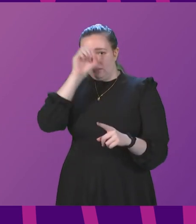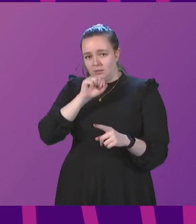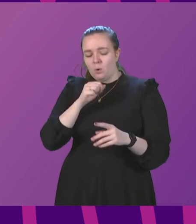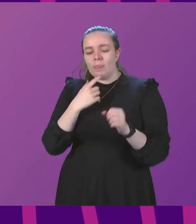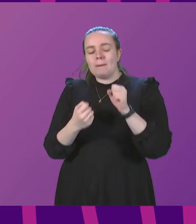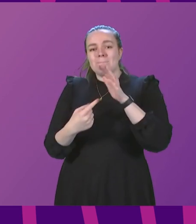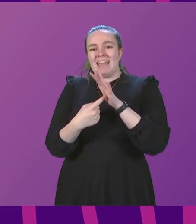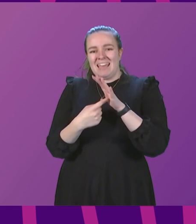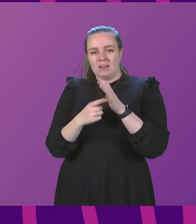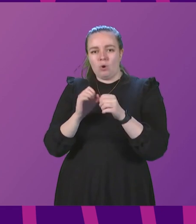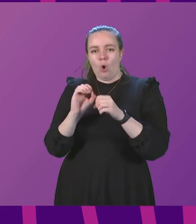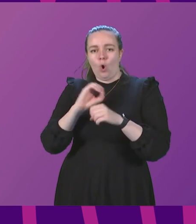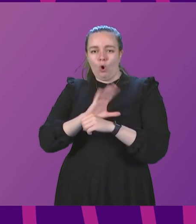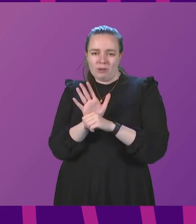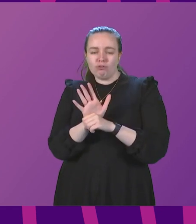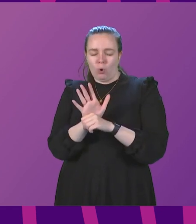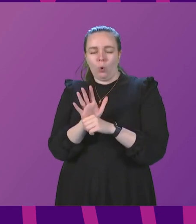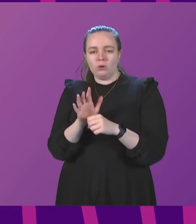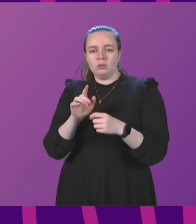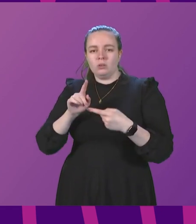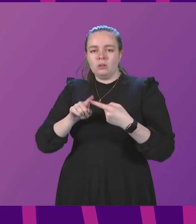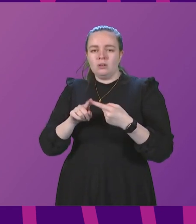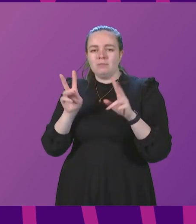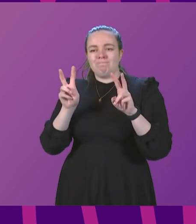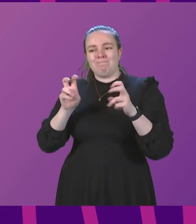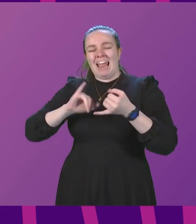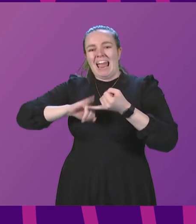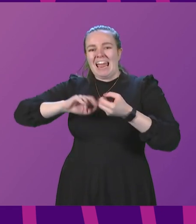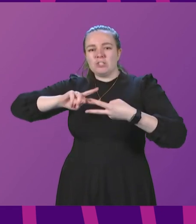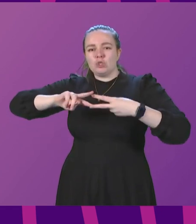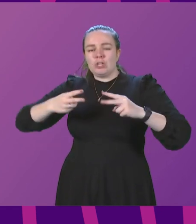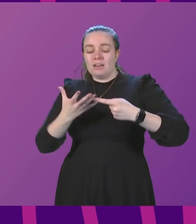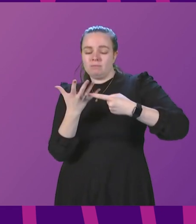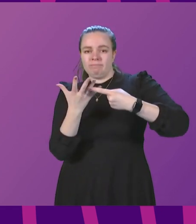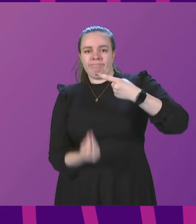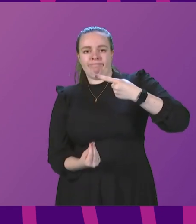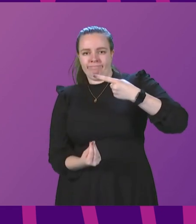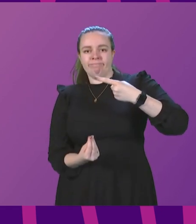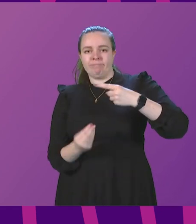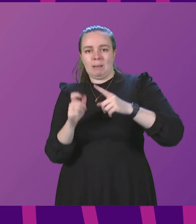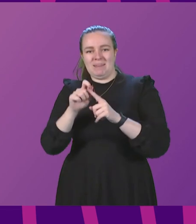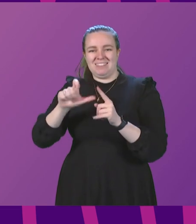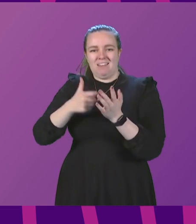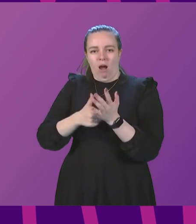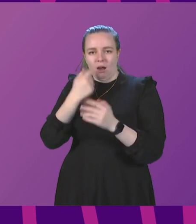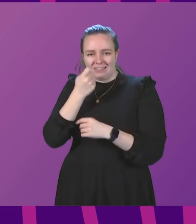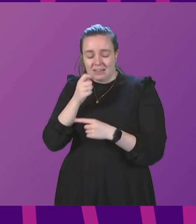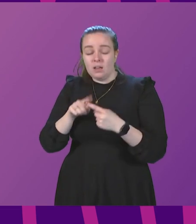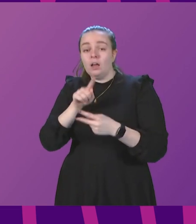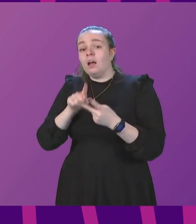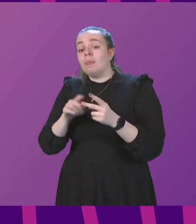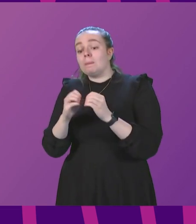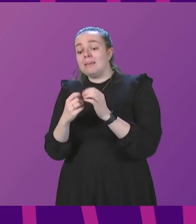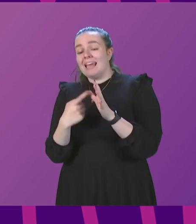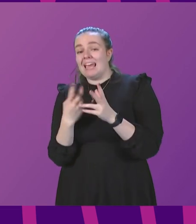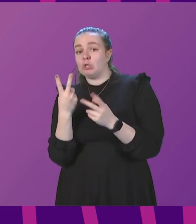main Omicron variant, what is called the S gene is absent in PCR tests. However, in BA2 cases, the